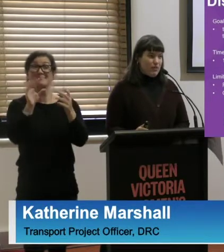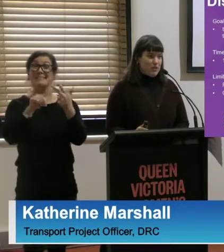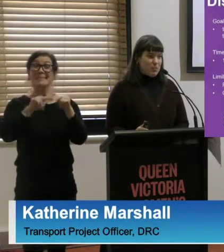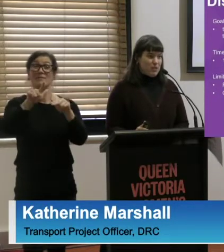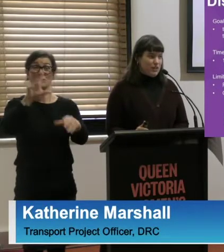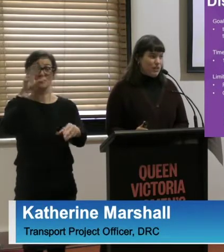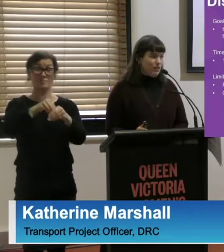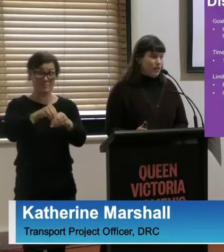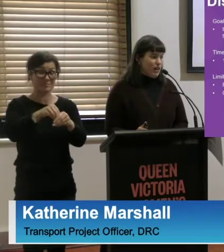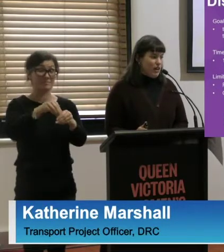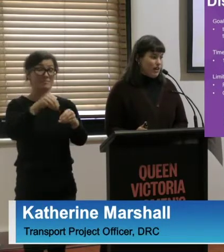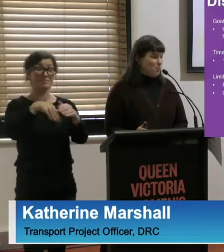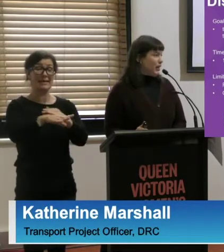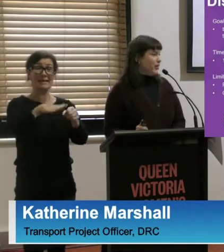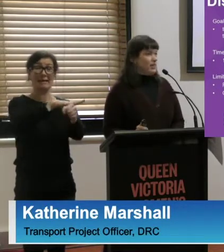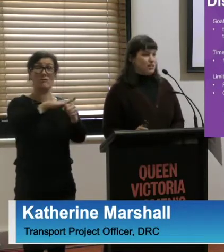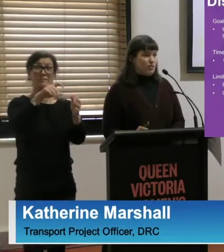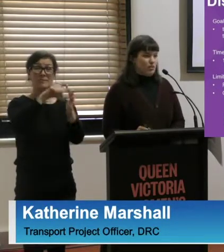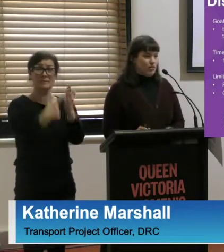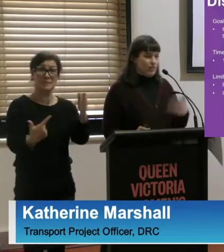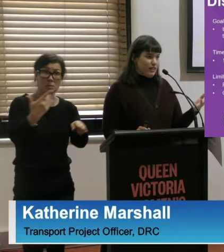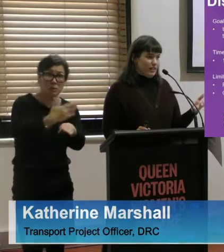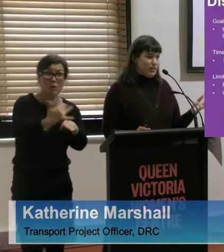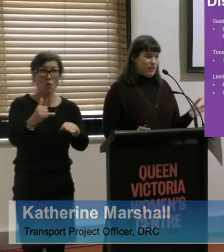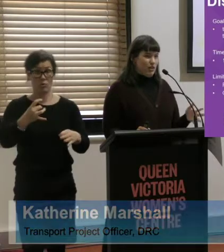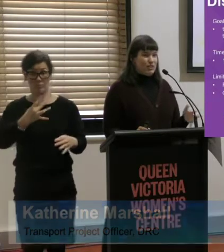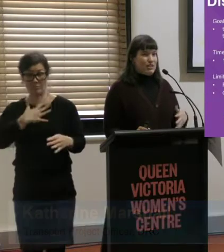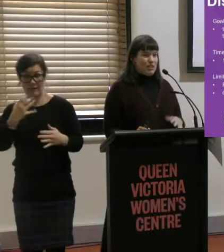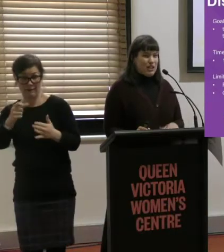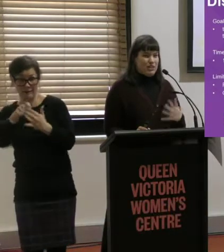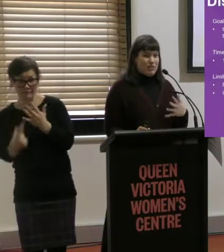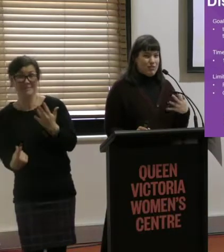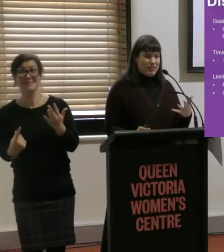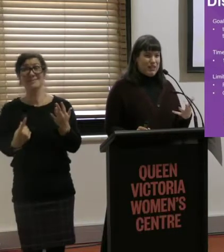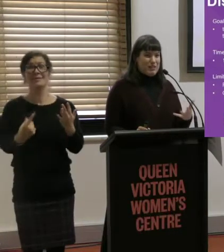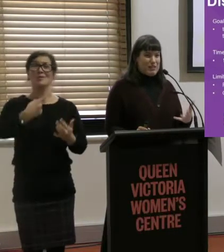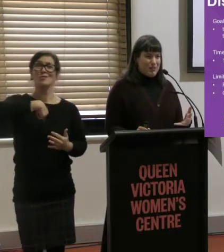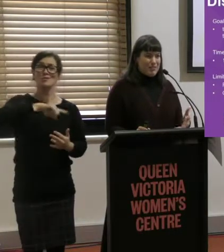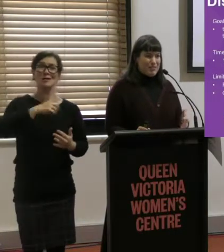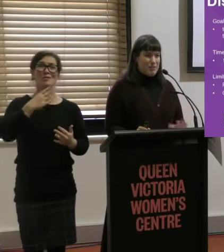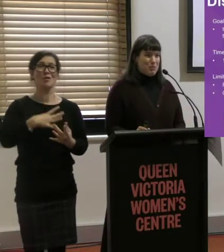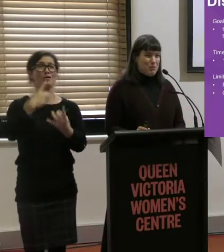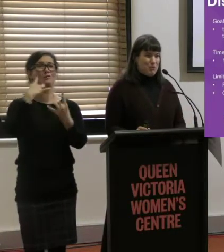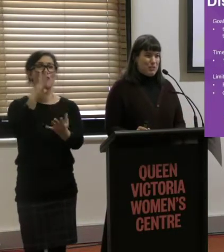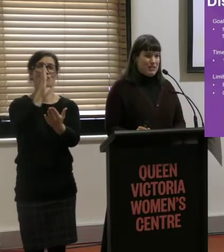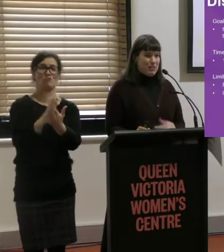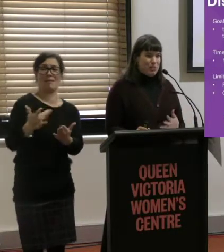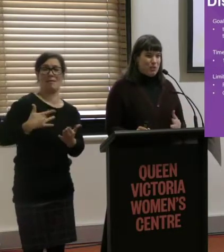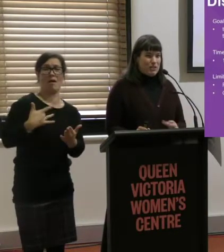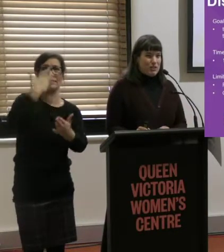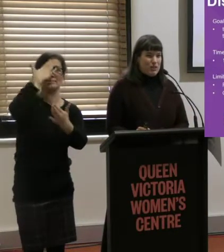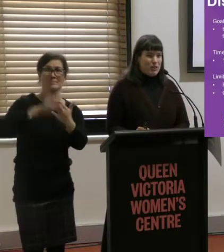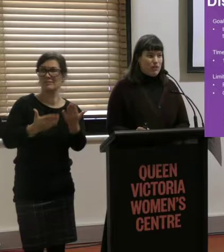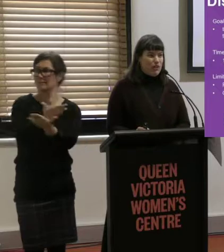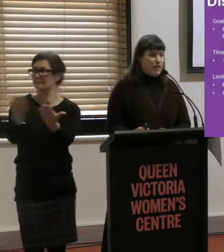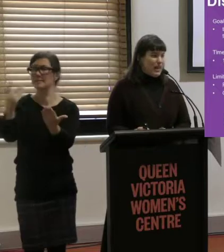or if you have a disability yourself. But I think it's still good, given that it was our goal to share the real-life experiences of people with disabilities, it's important